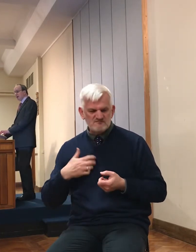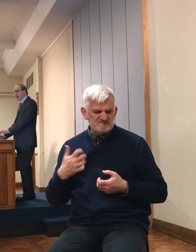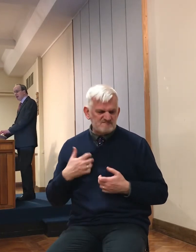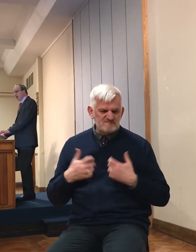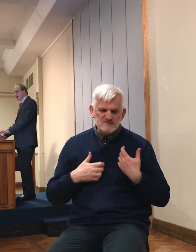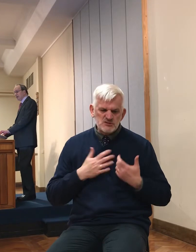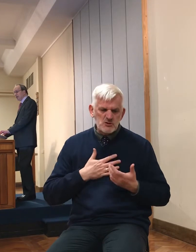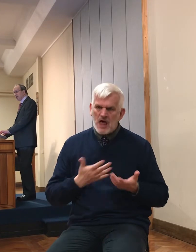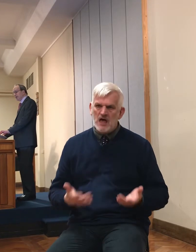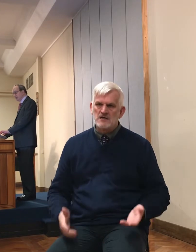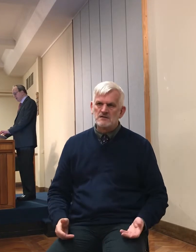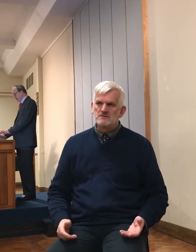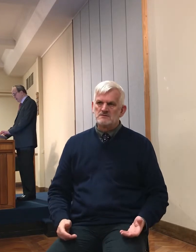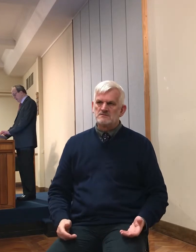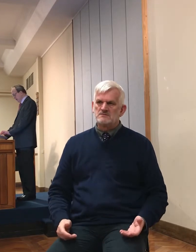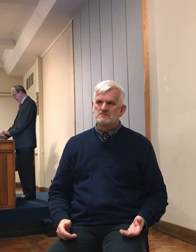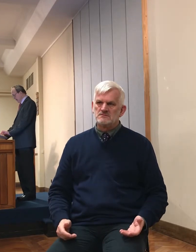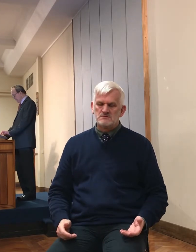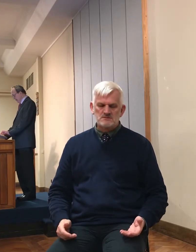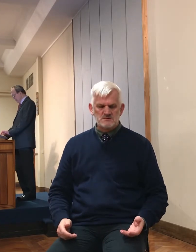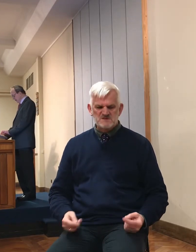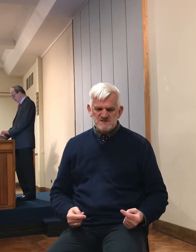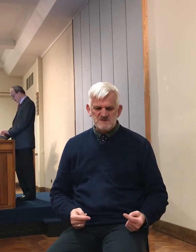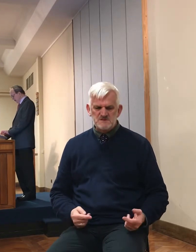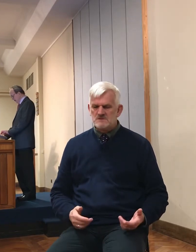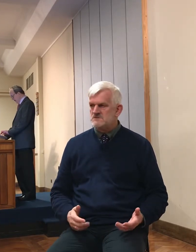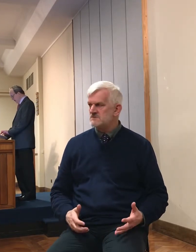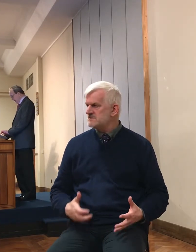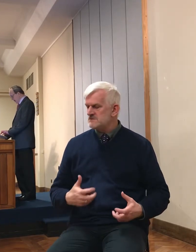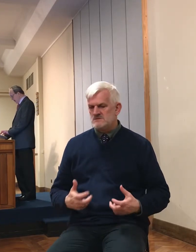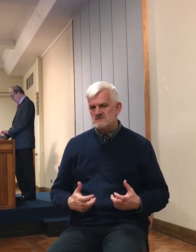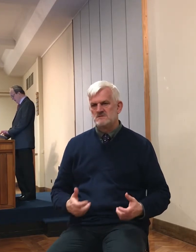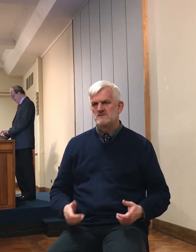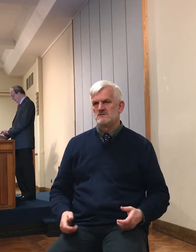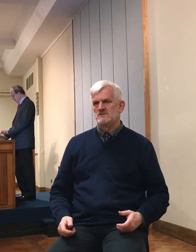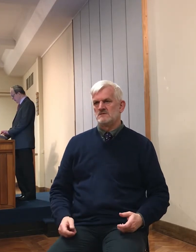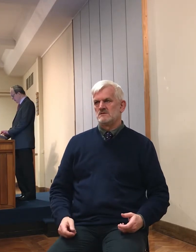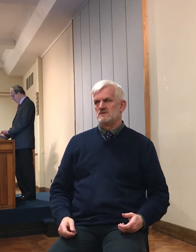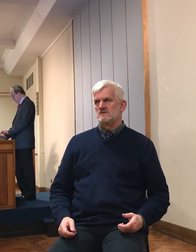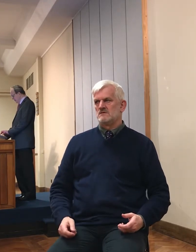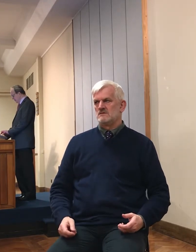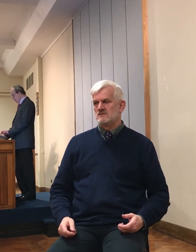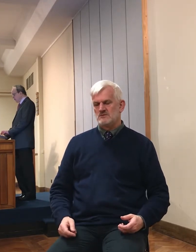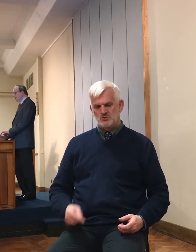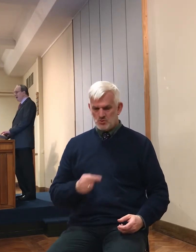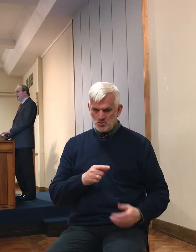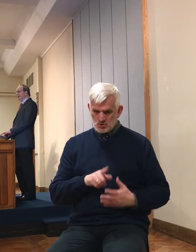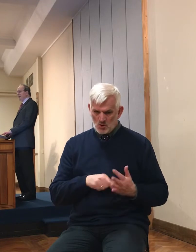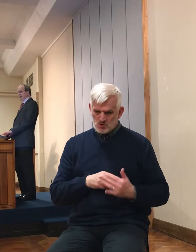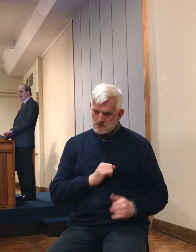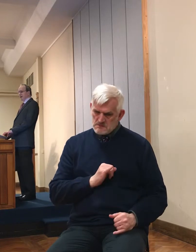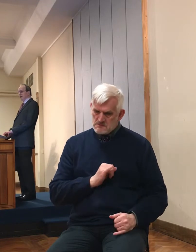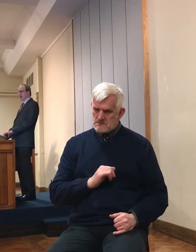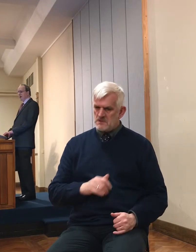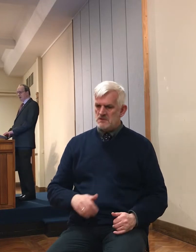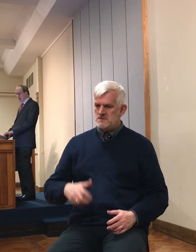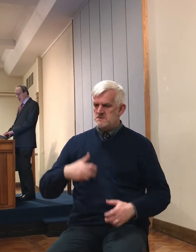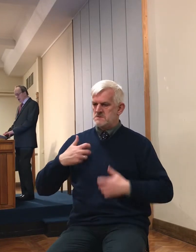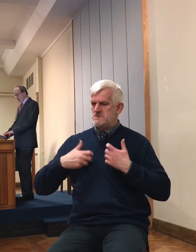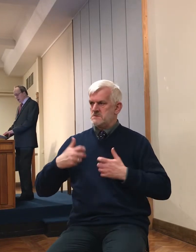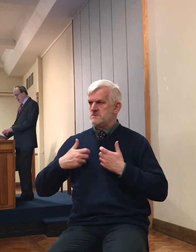murmuring against the princes of the people, and Joshua on account of it. So you might think